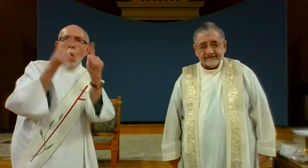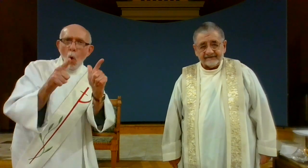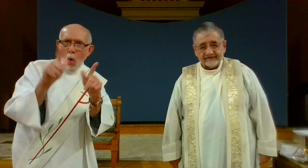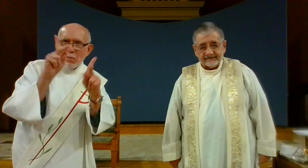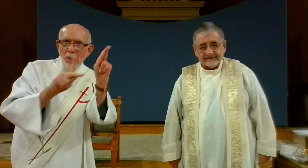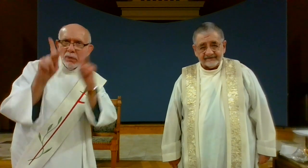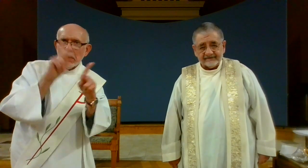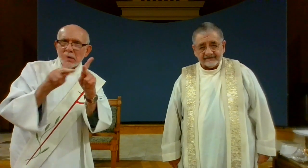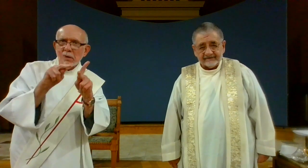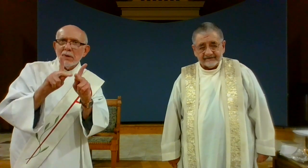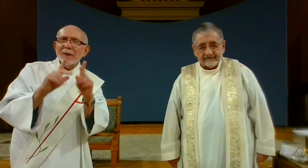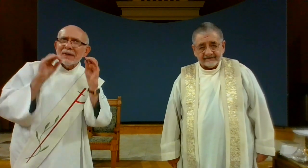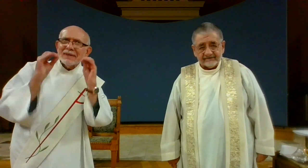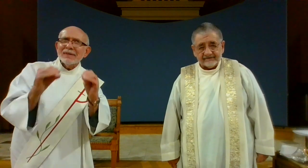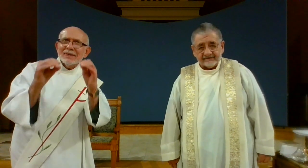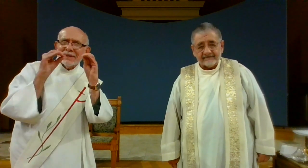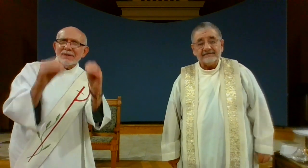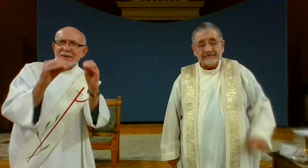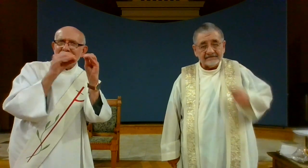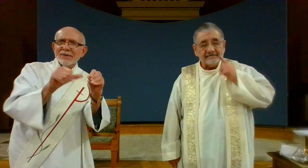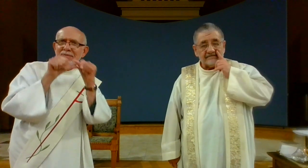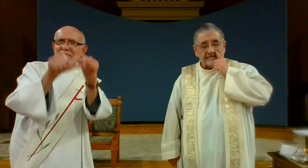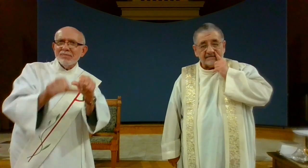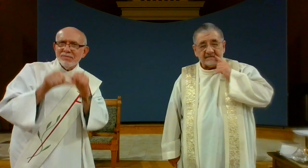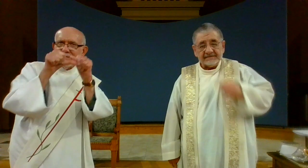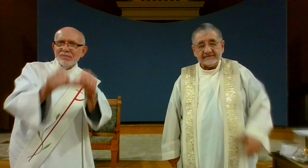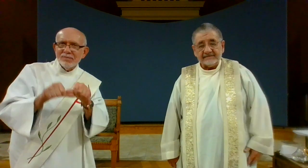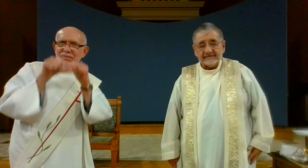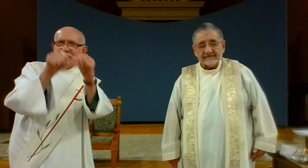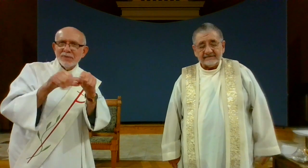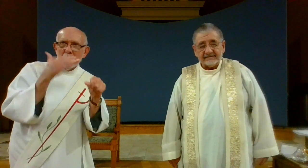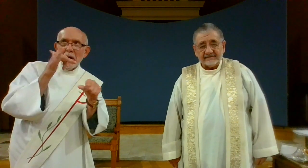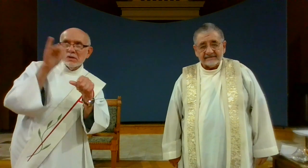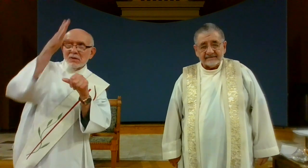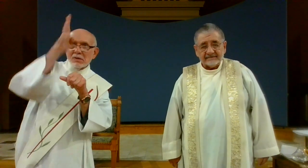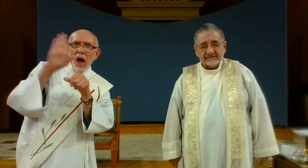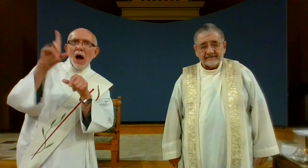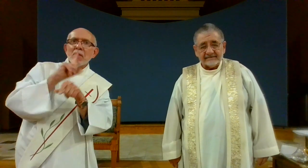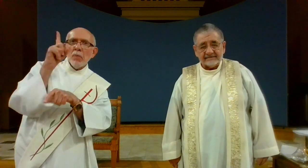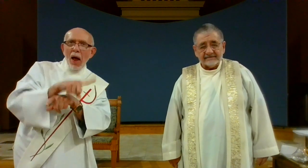love for all people and to continue to teach this for this is God's command